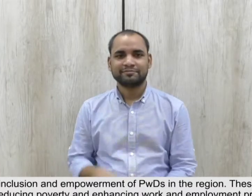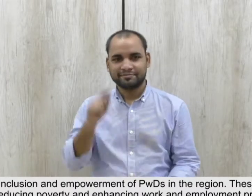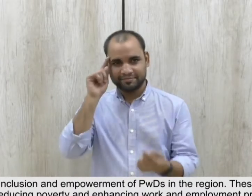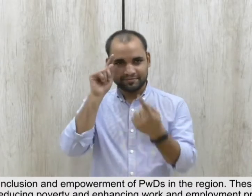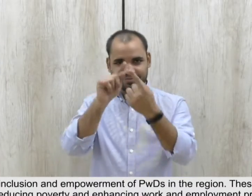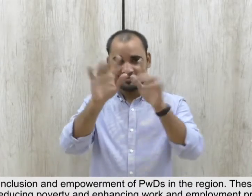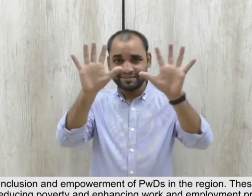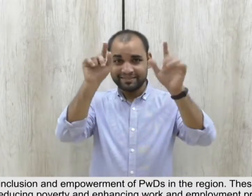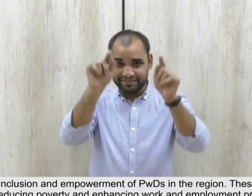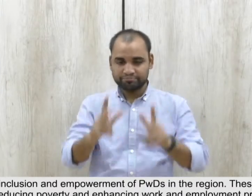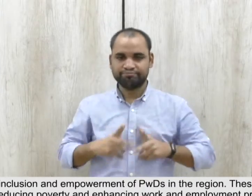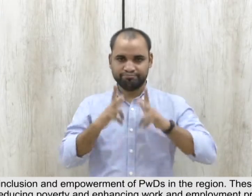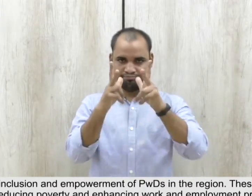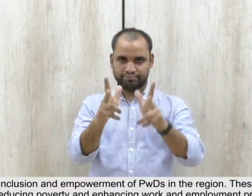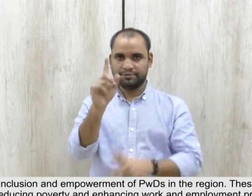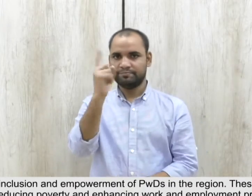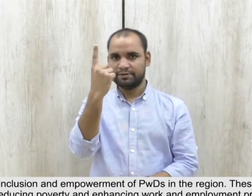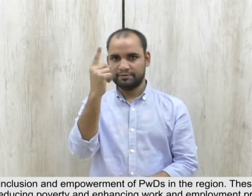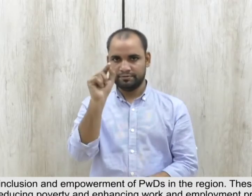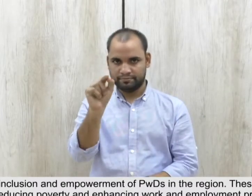These goals aim at